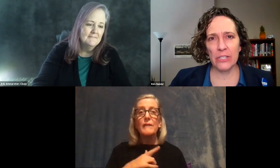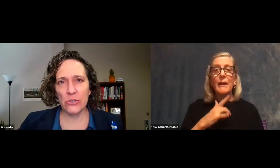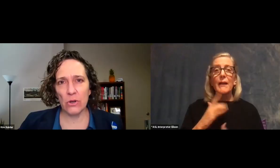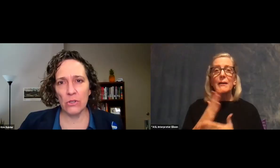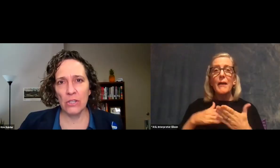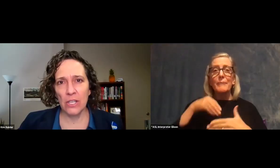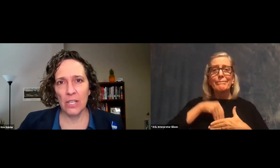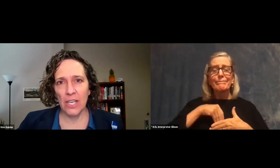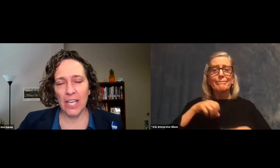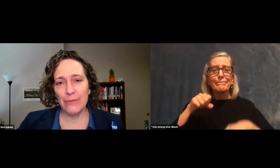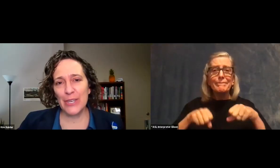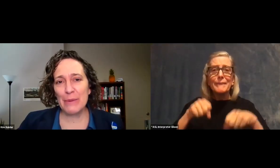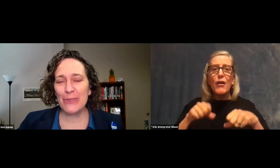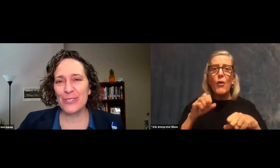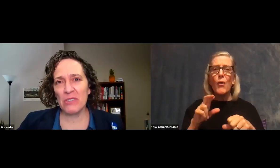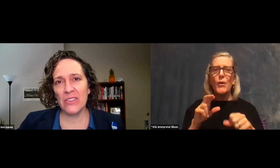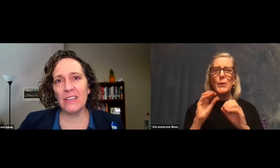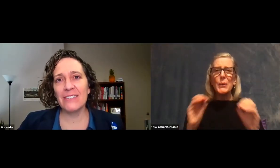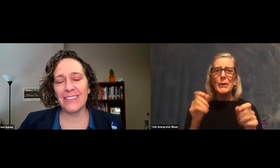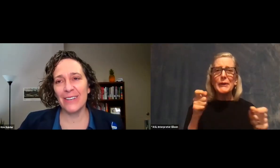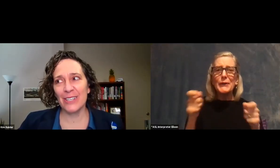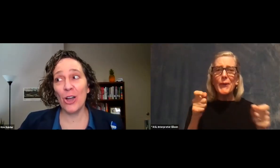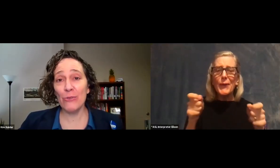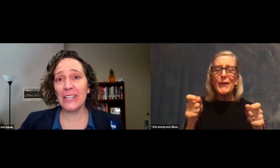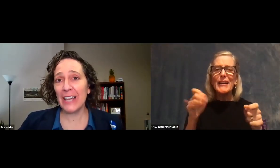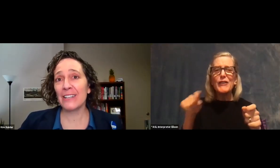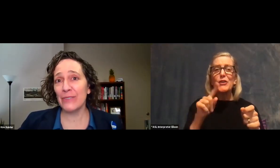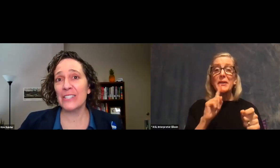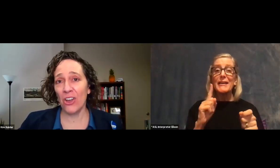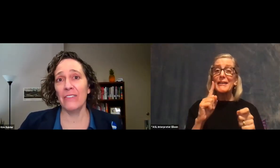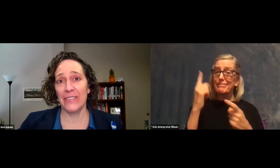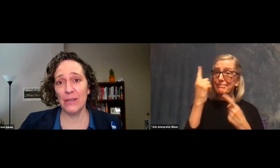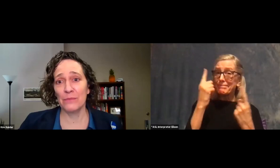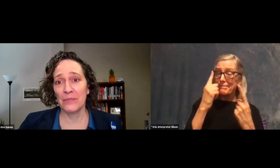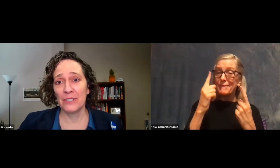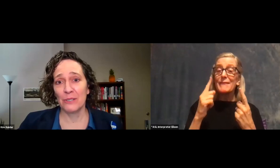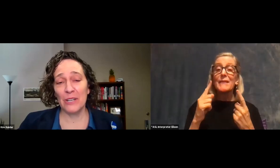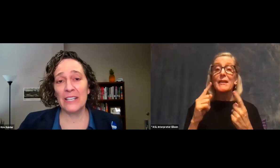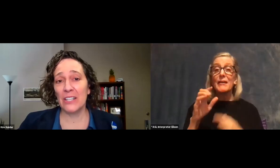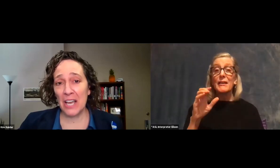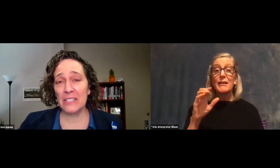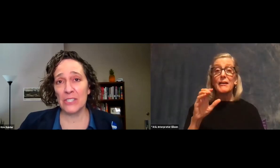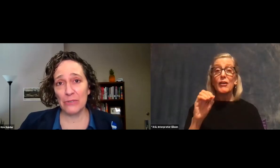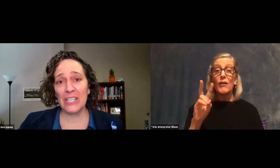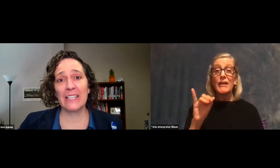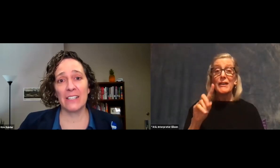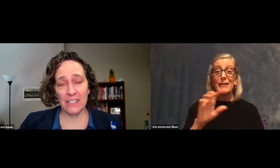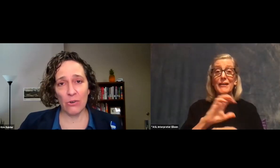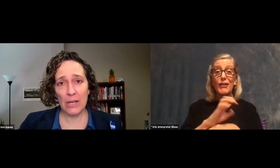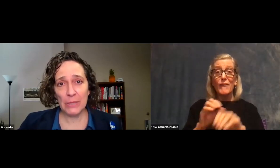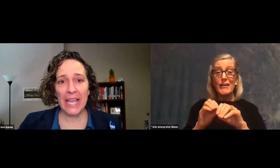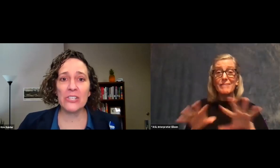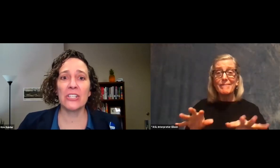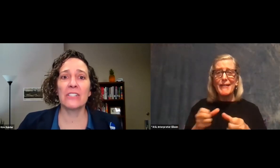a lack of control. And if you think about those three things, COVID activates all of them, right? Lots of us are feeling